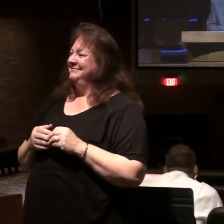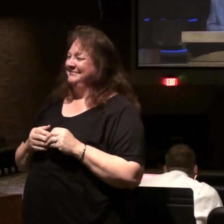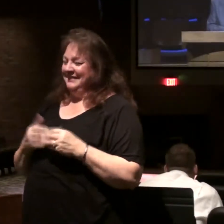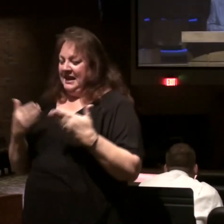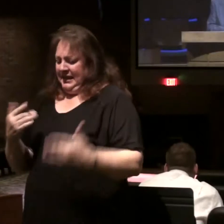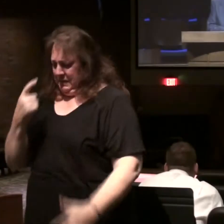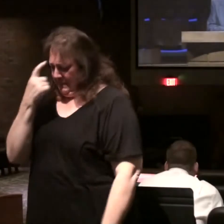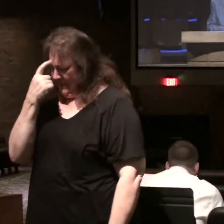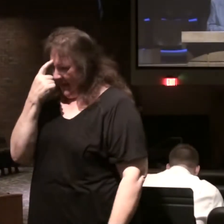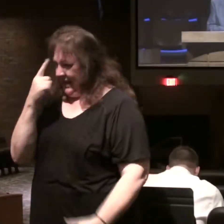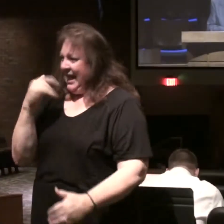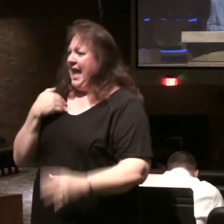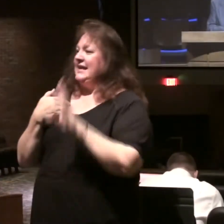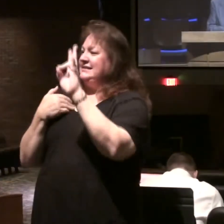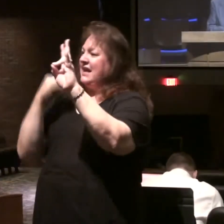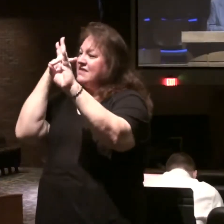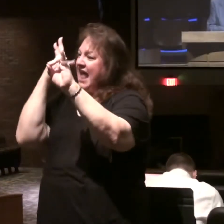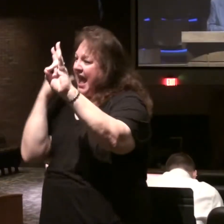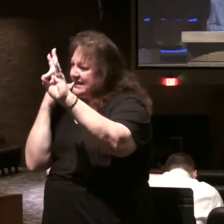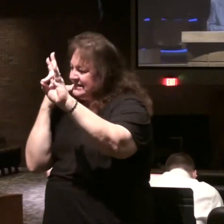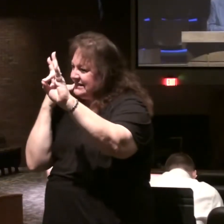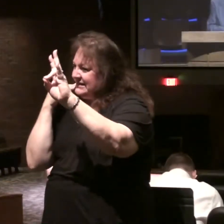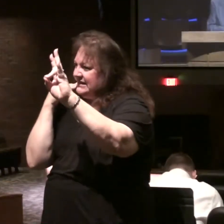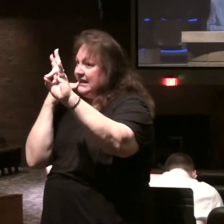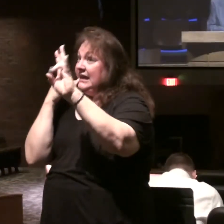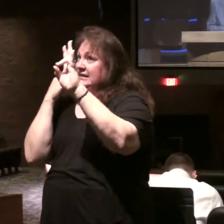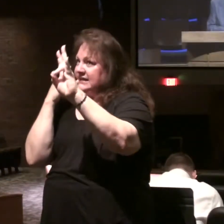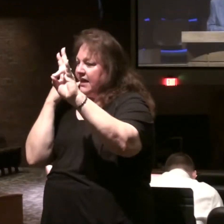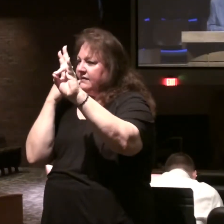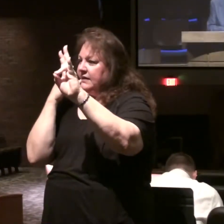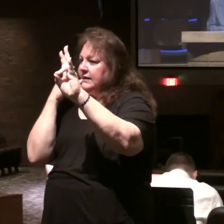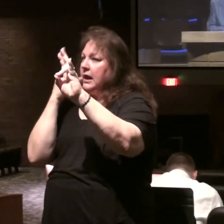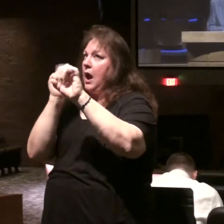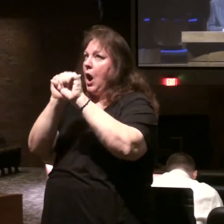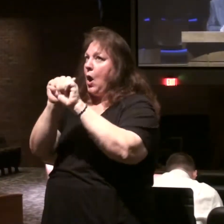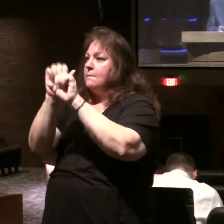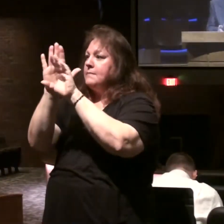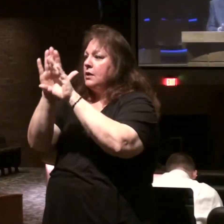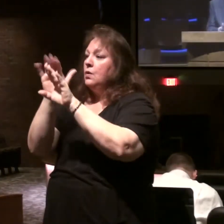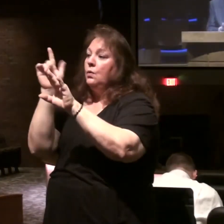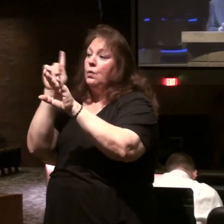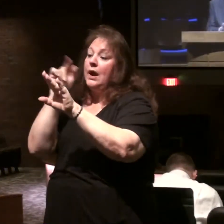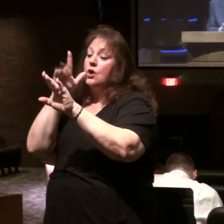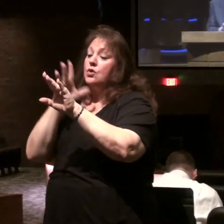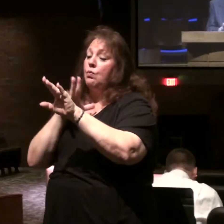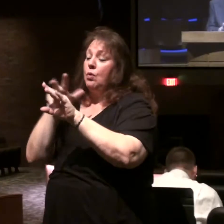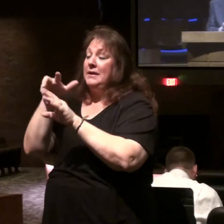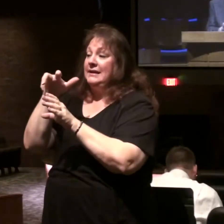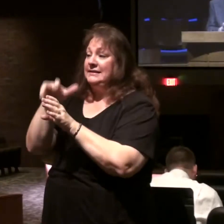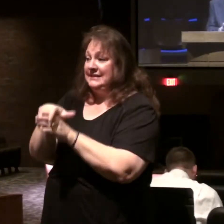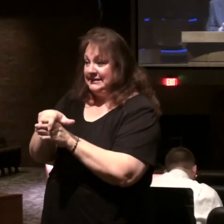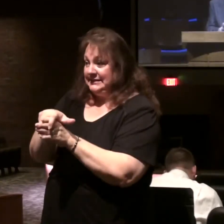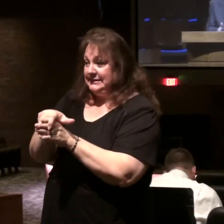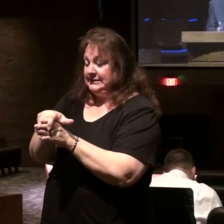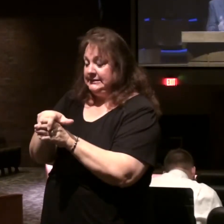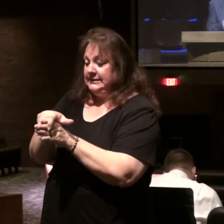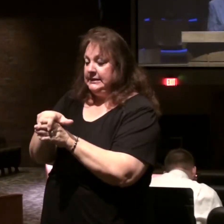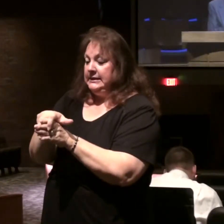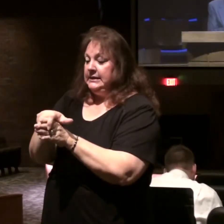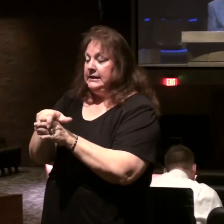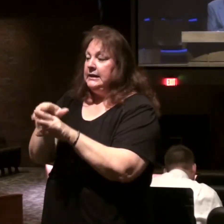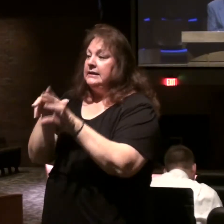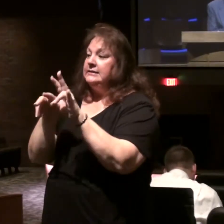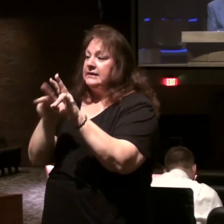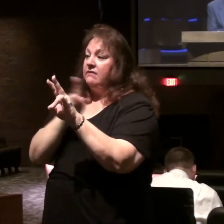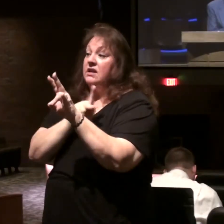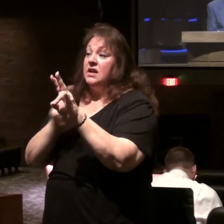here's the line which has seven heads the seven heads are seven mountains on which the woman sits and they are